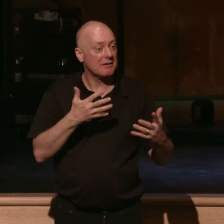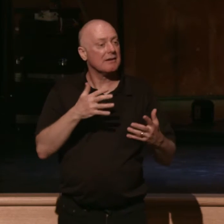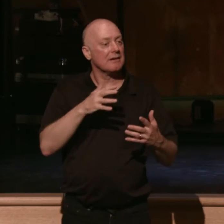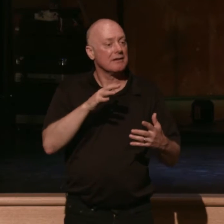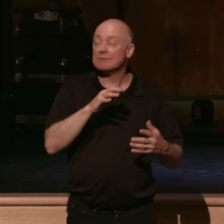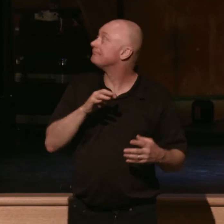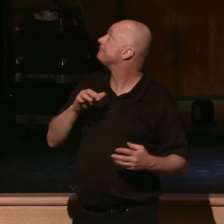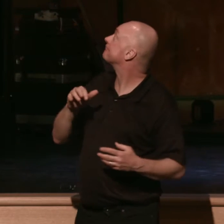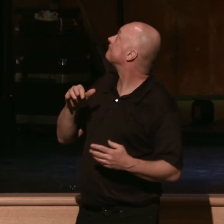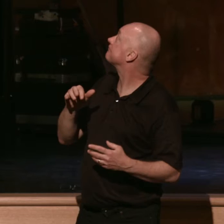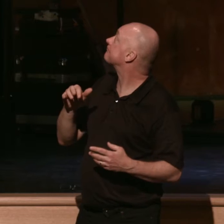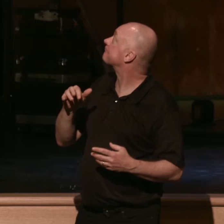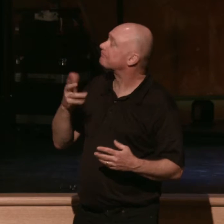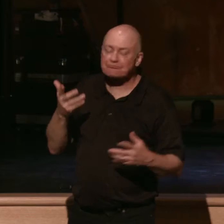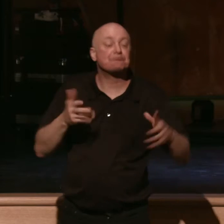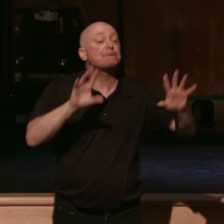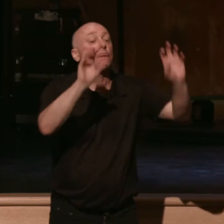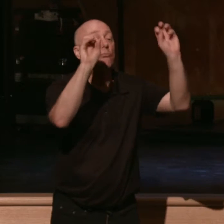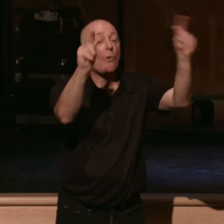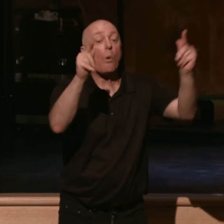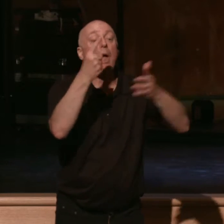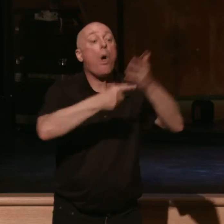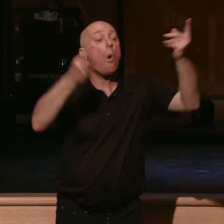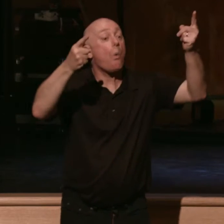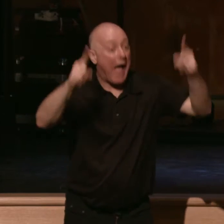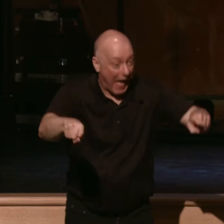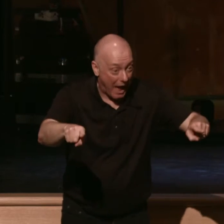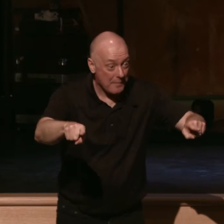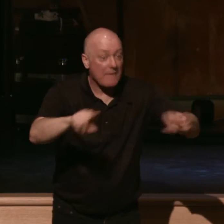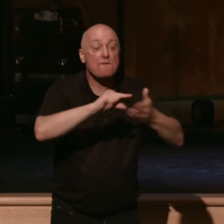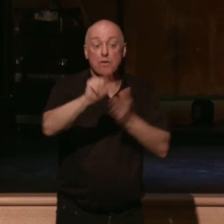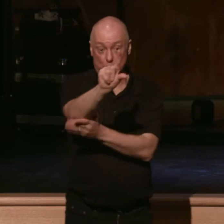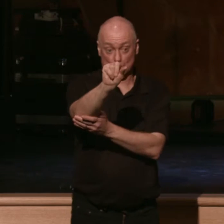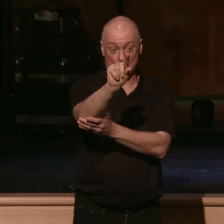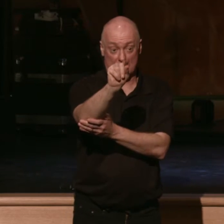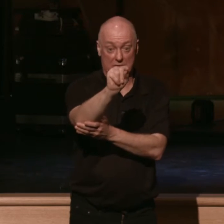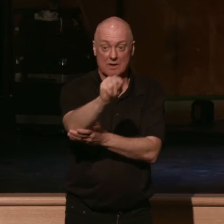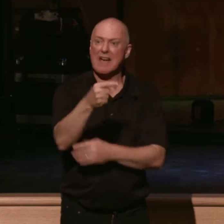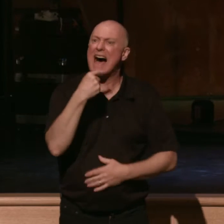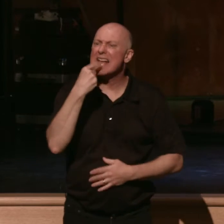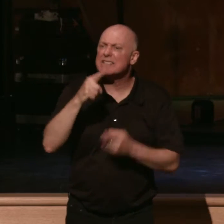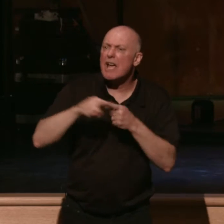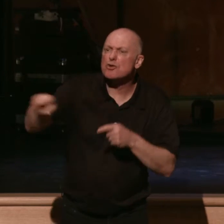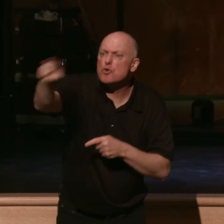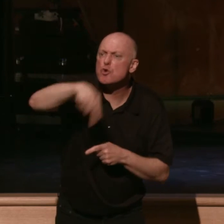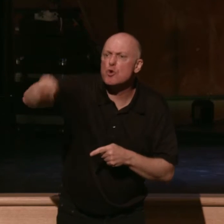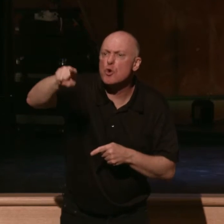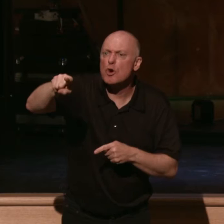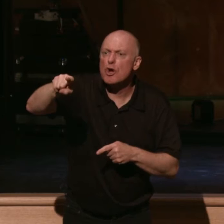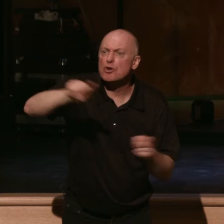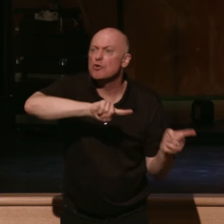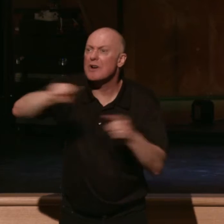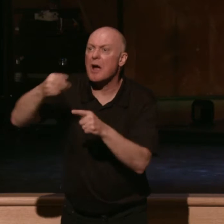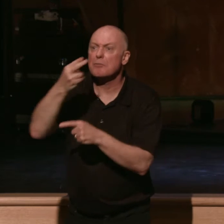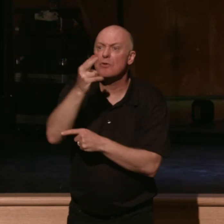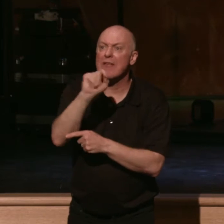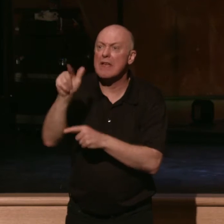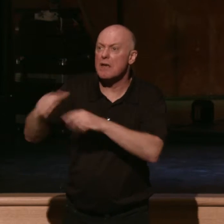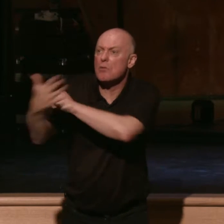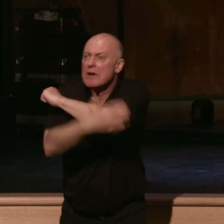Barnea. And then what happens in this place? Well, verse 20, and I said to you in that place, I said to you, you've come to the hill country of the Amorites, which